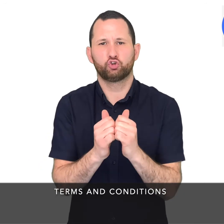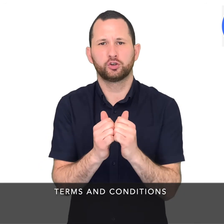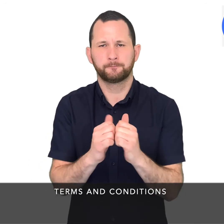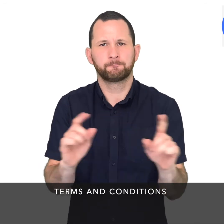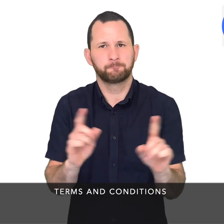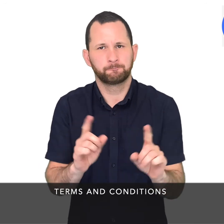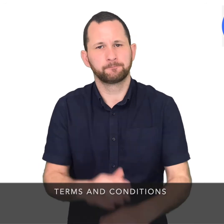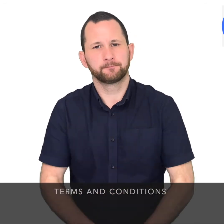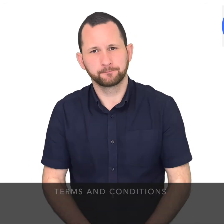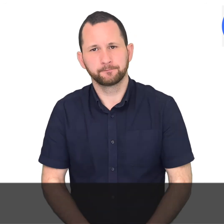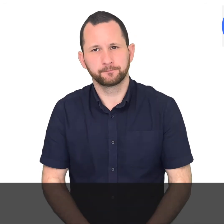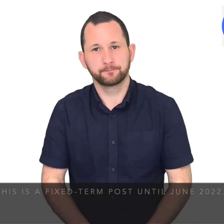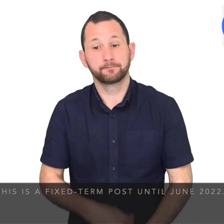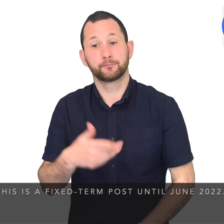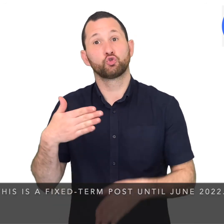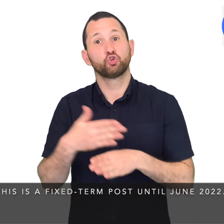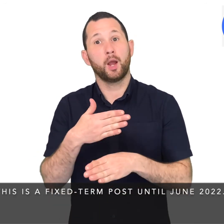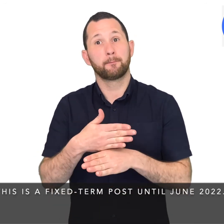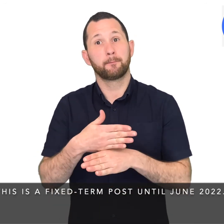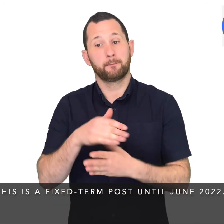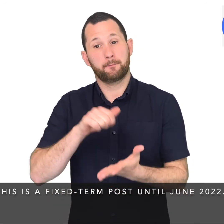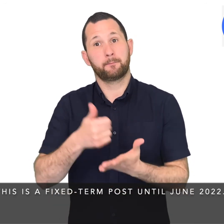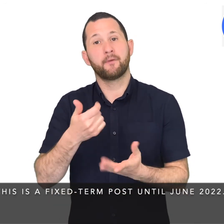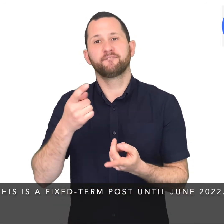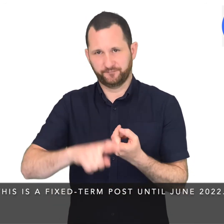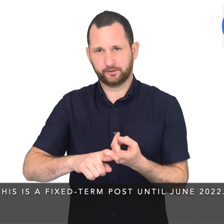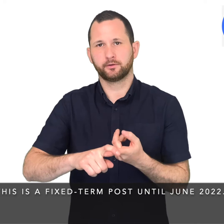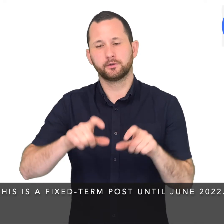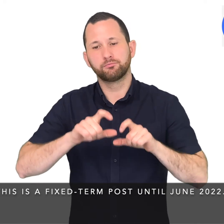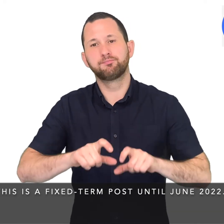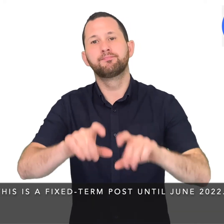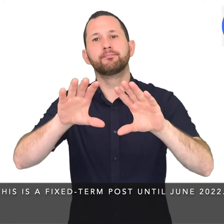This is a fixed-term post until June 2022.